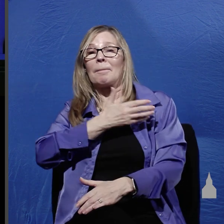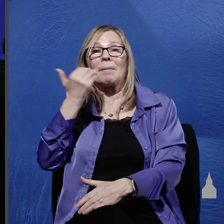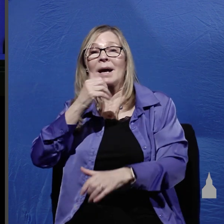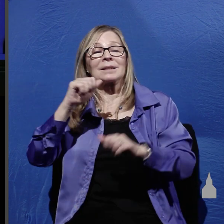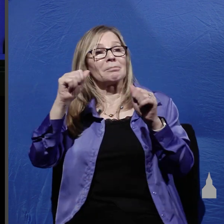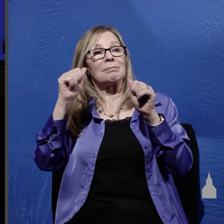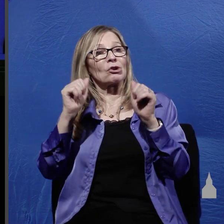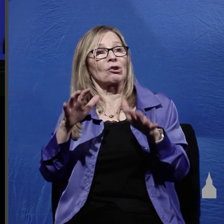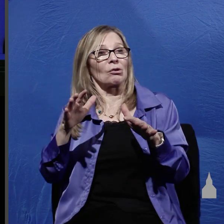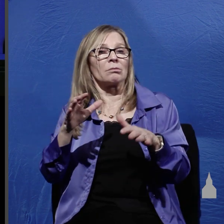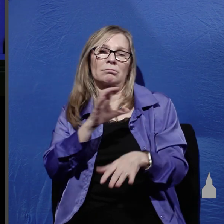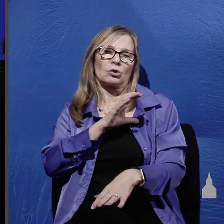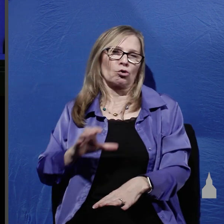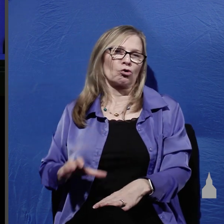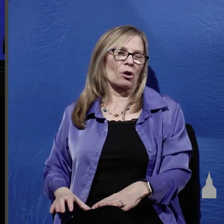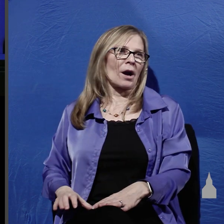resurrection from the dead